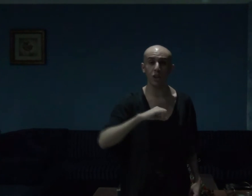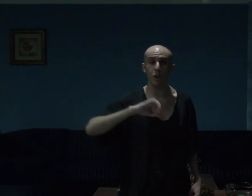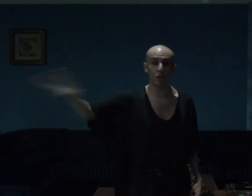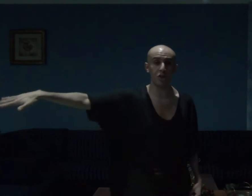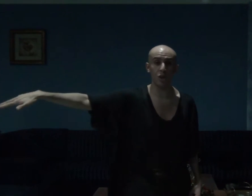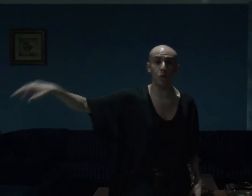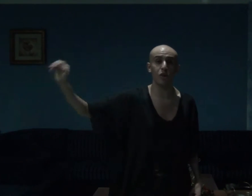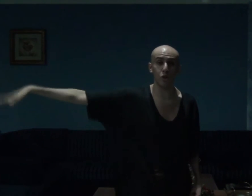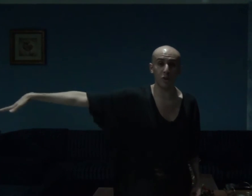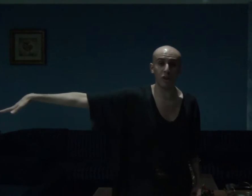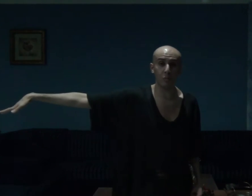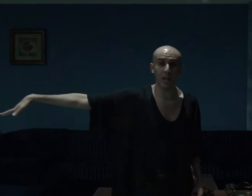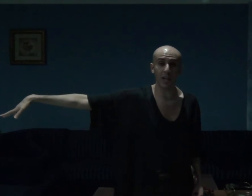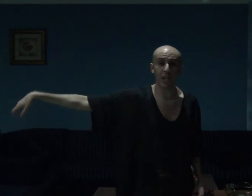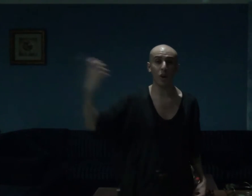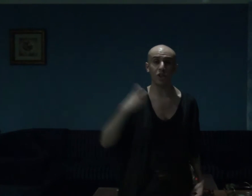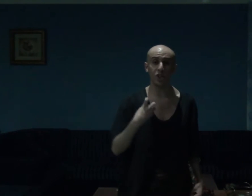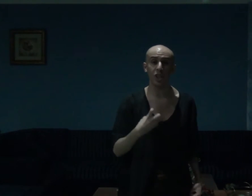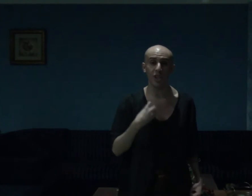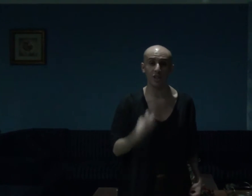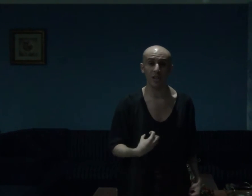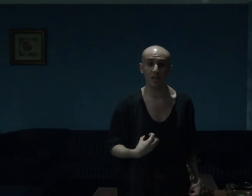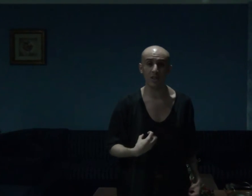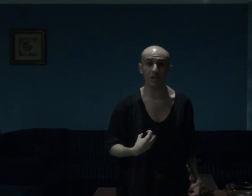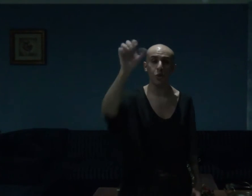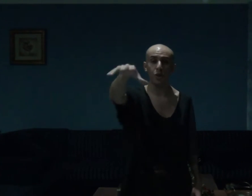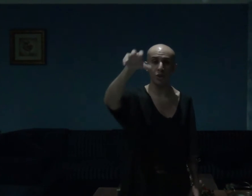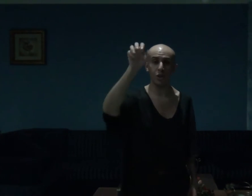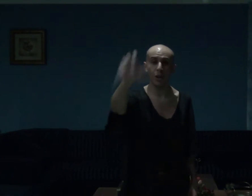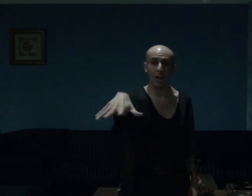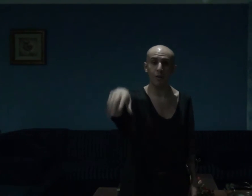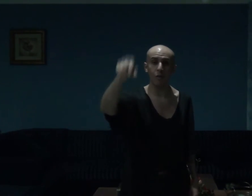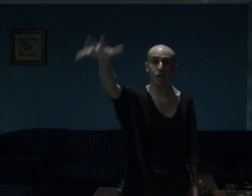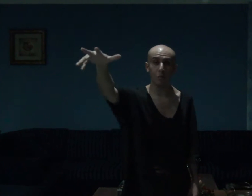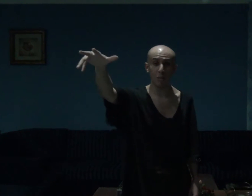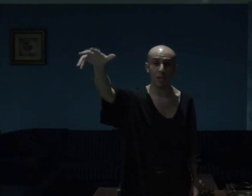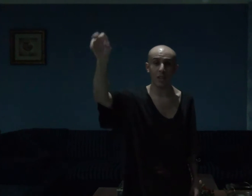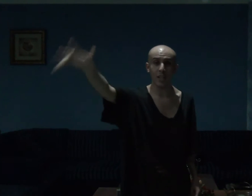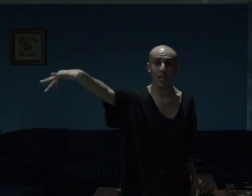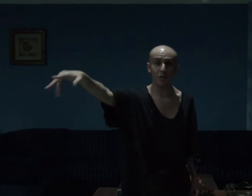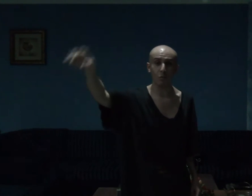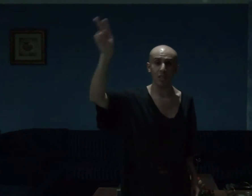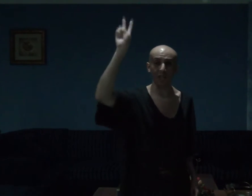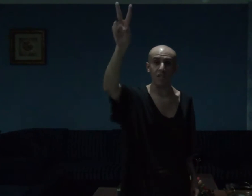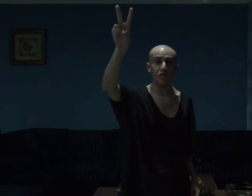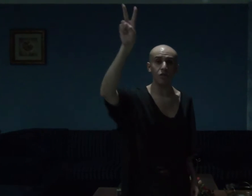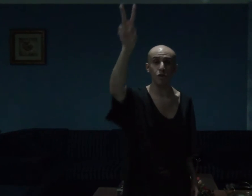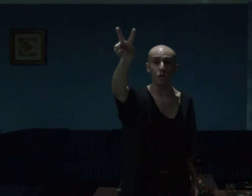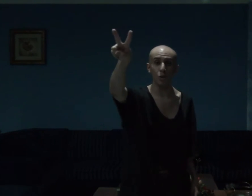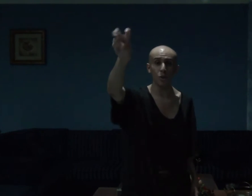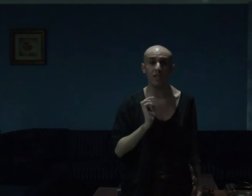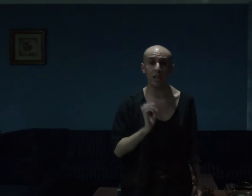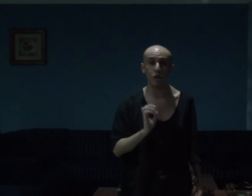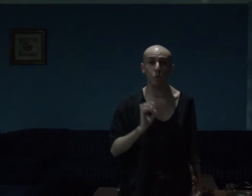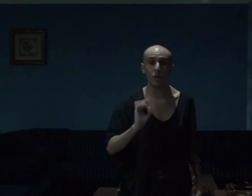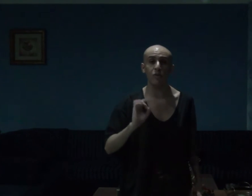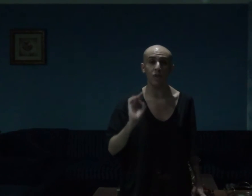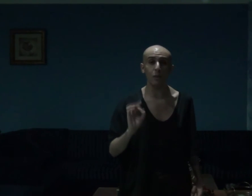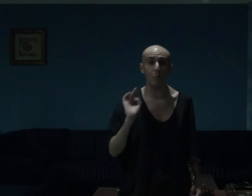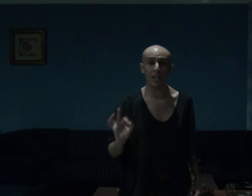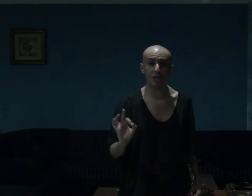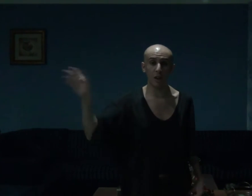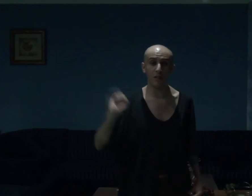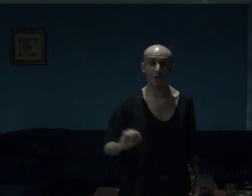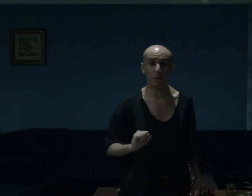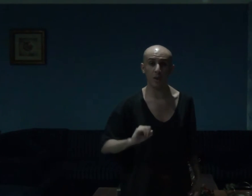just truly was so enthralled by watching it that is we also have the umbrella academy season two it has one